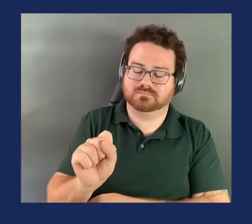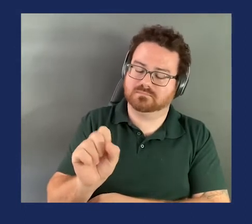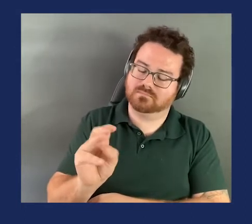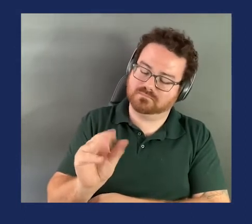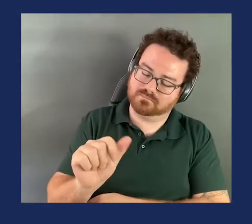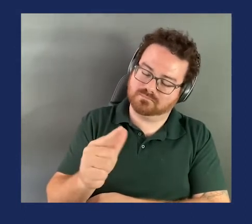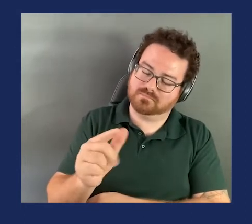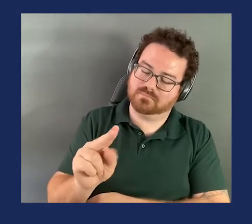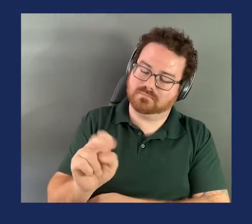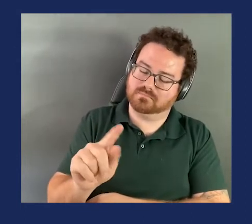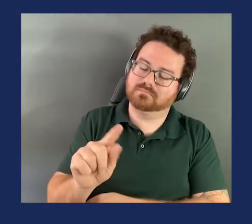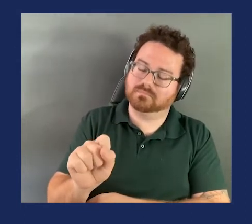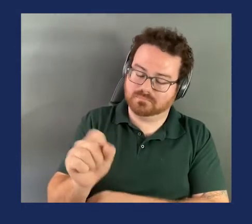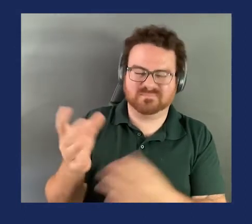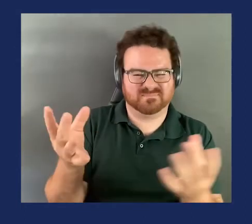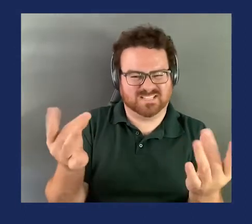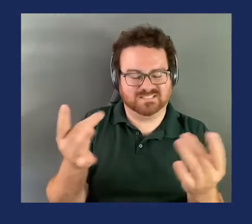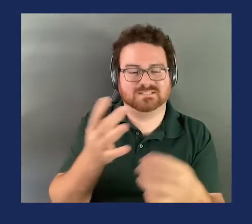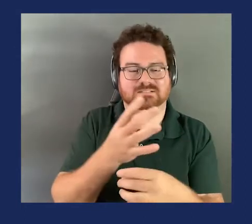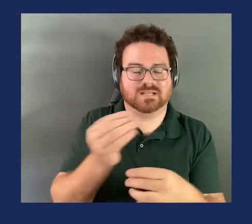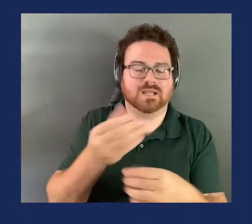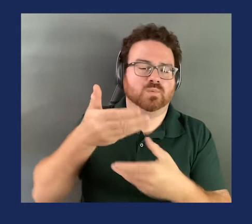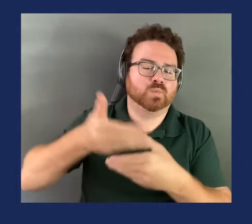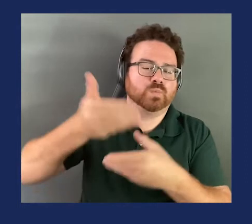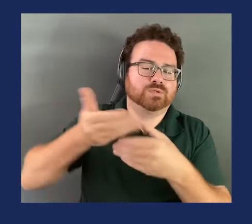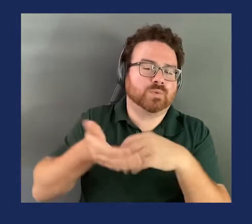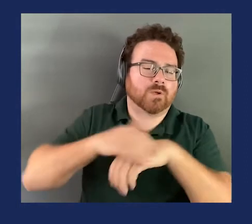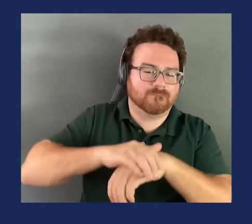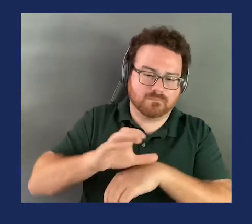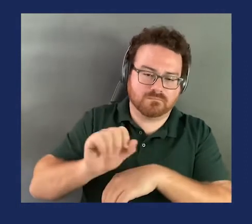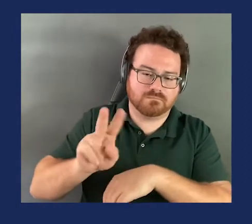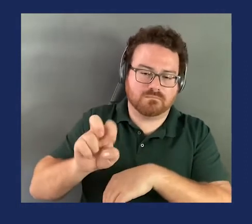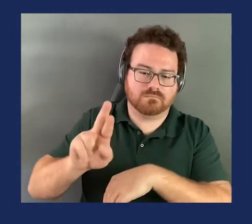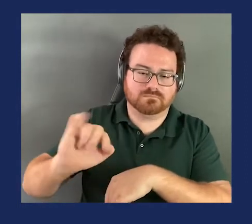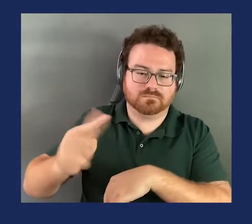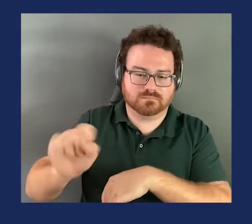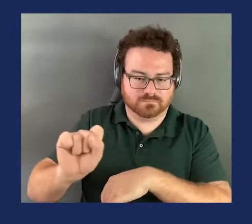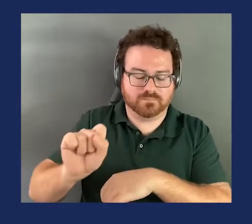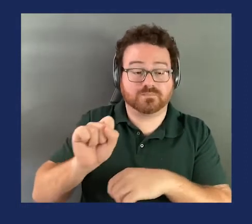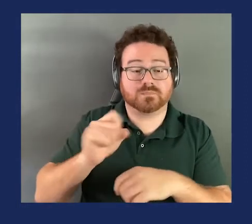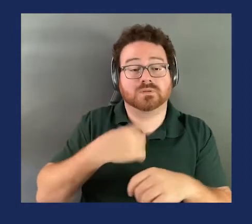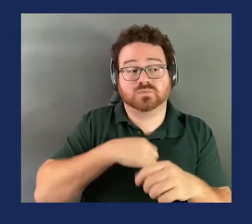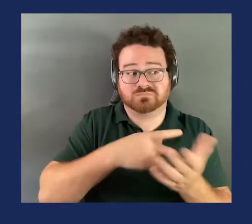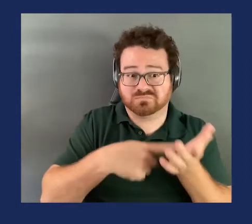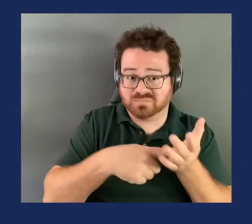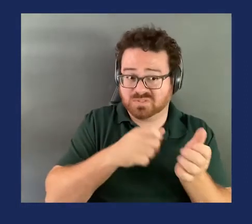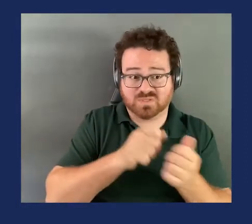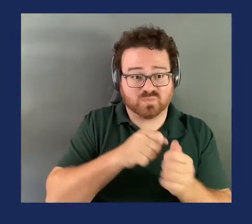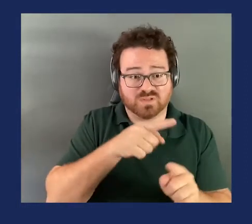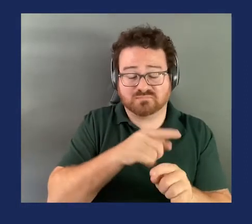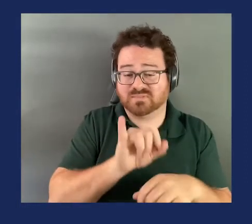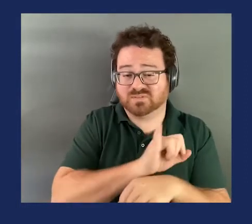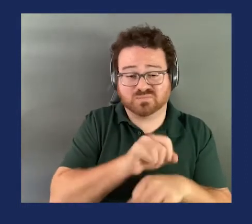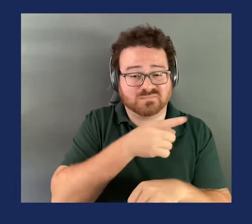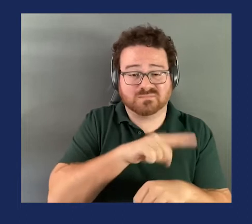essentially what amounted to a product ban. In the latter, we were dealing with an industry that had reneged on some commitments